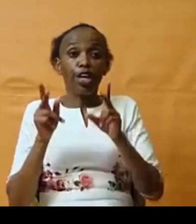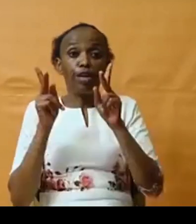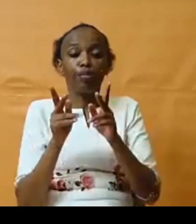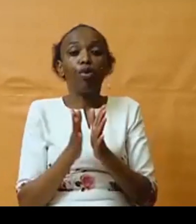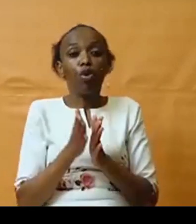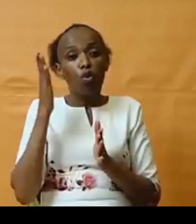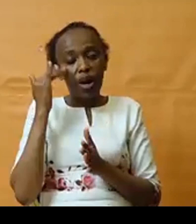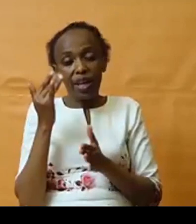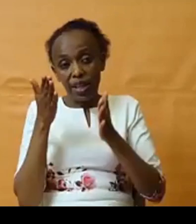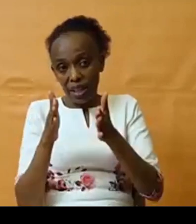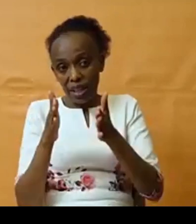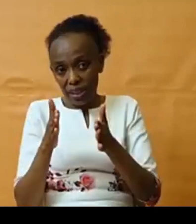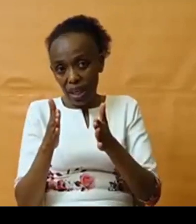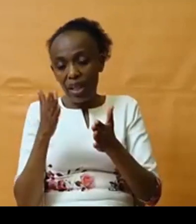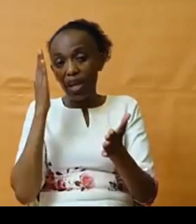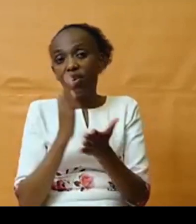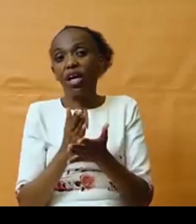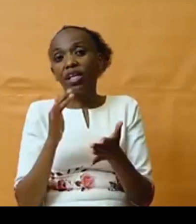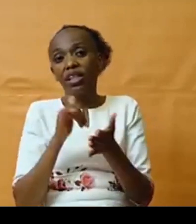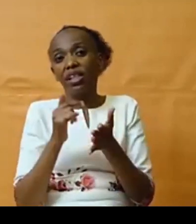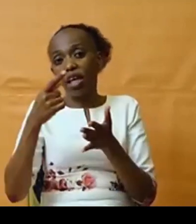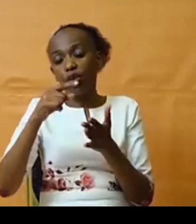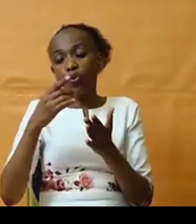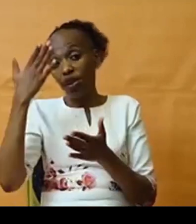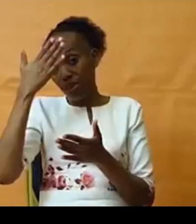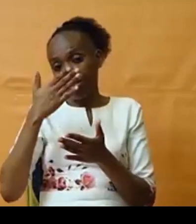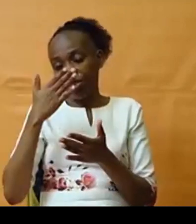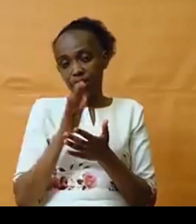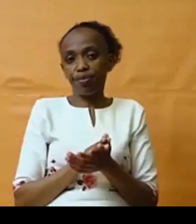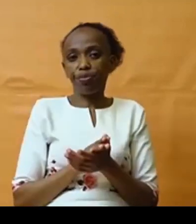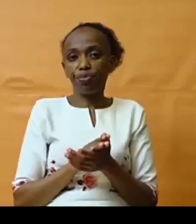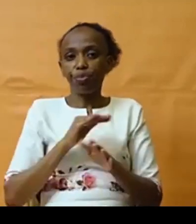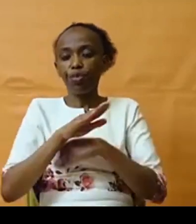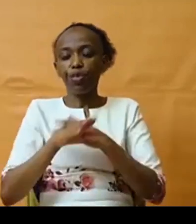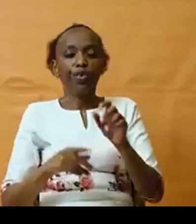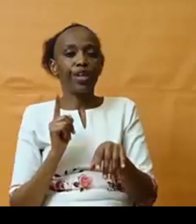these are the realities that we face all the time.